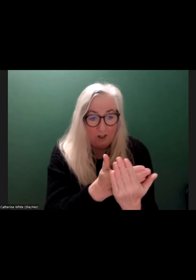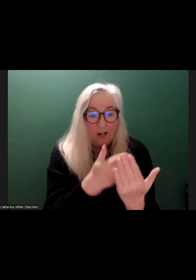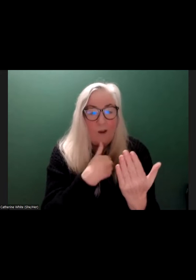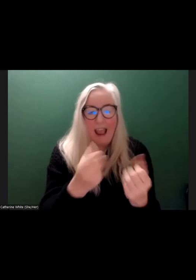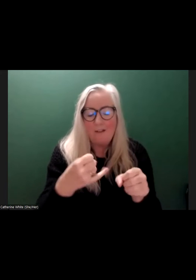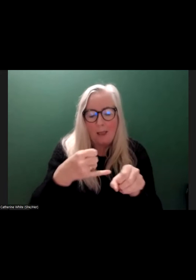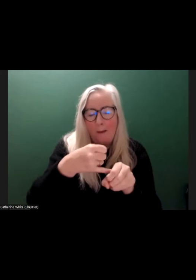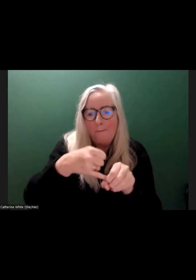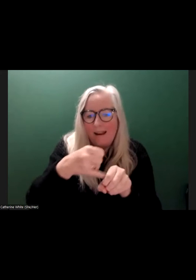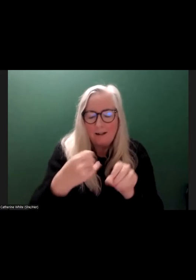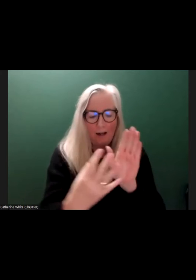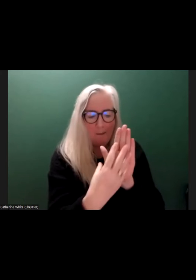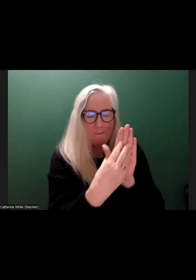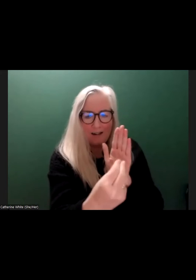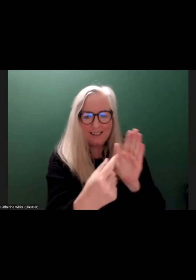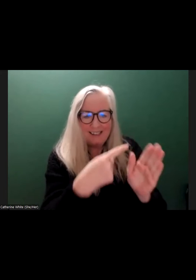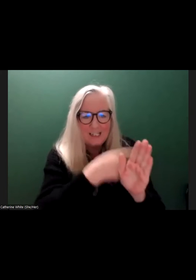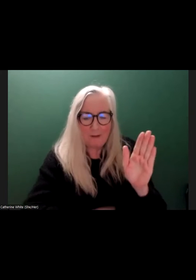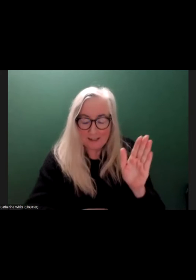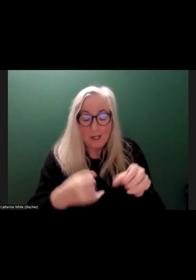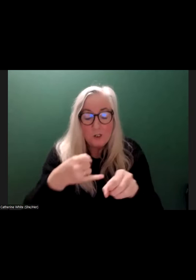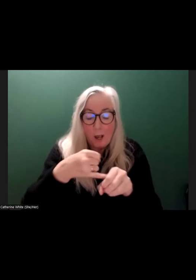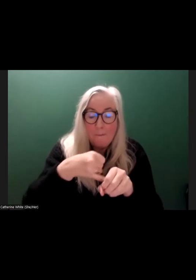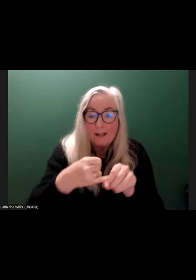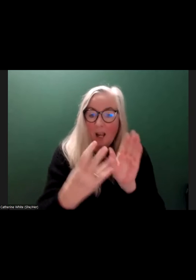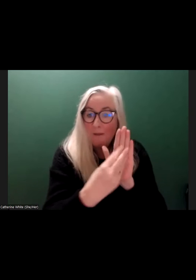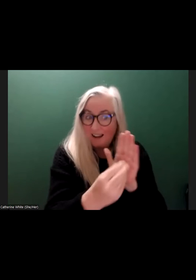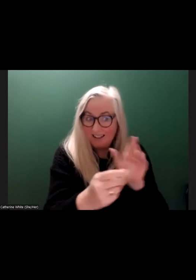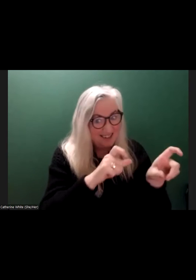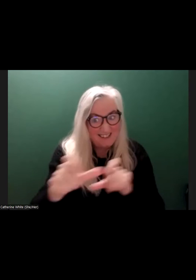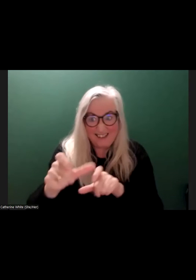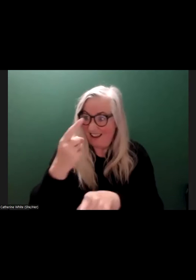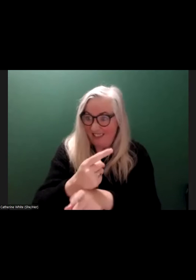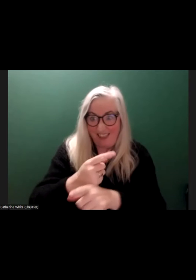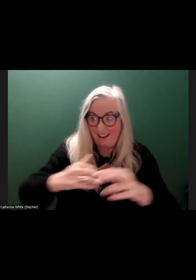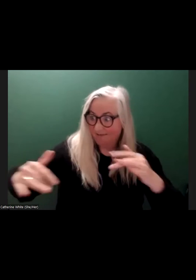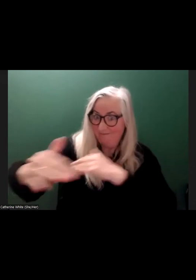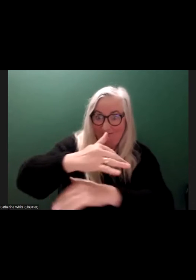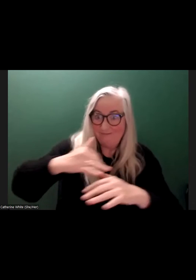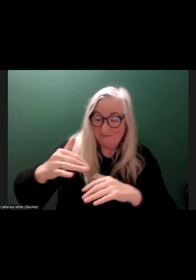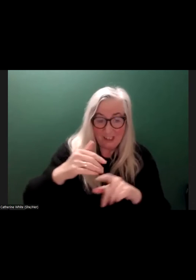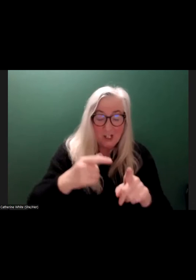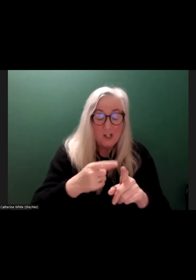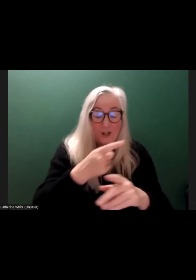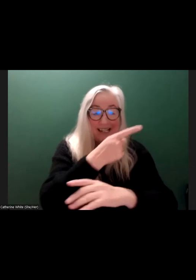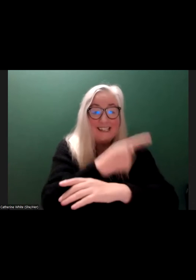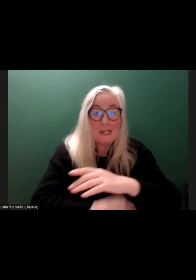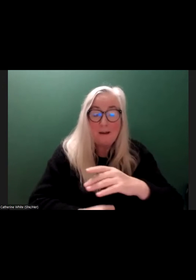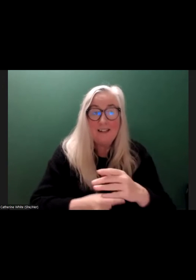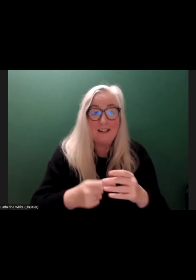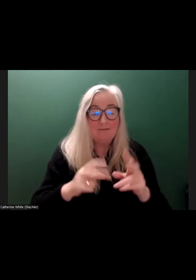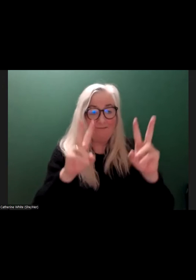medical model of disability. And the medical model of disability exists still. The medical model of disability situates disability as